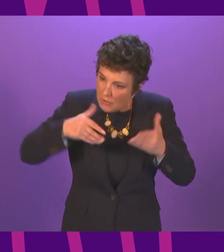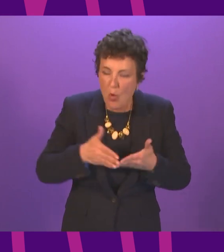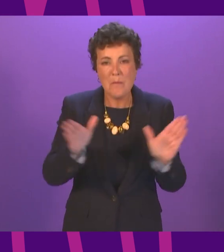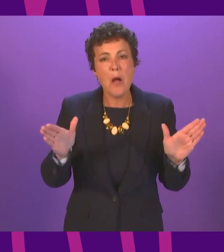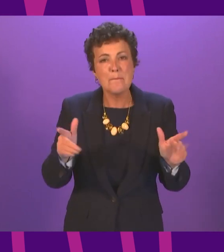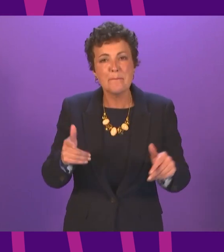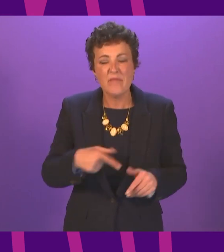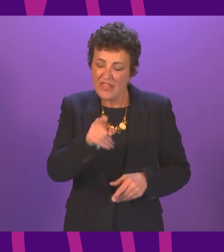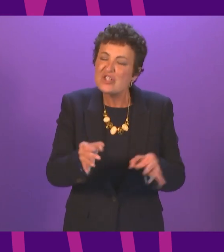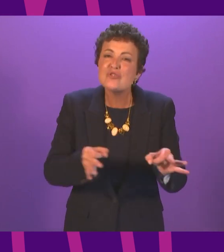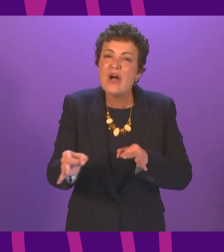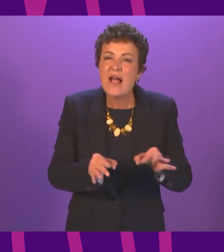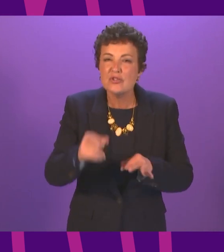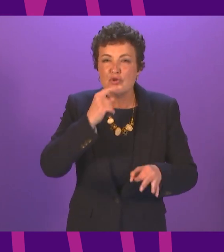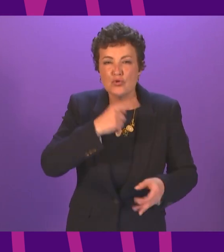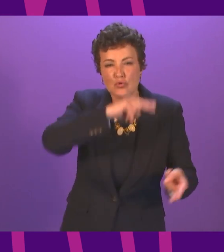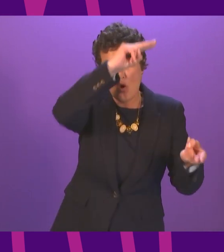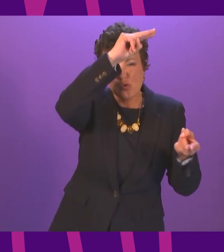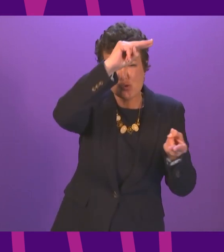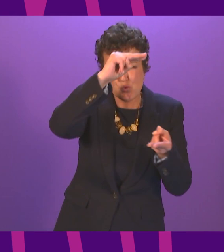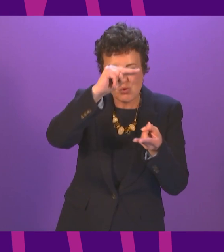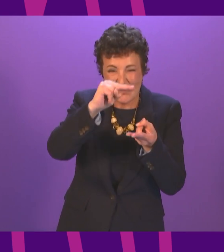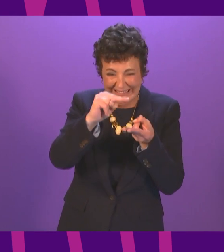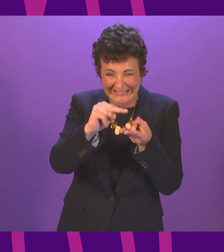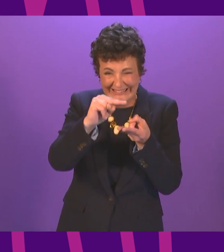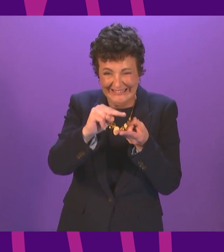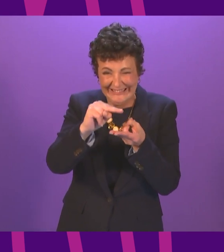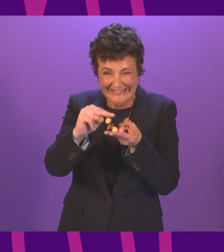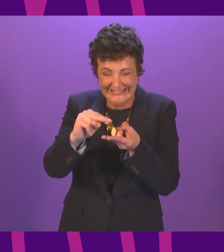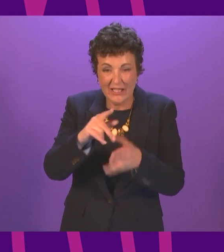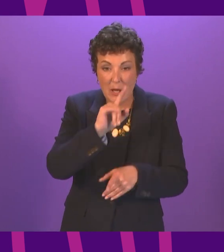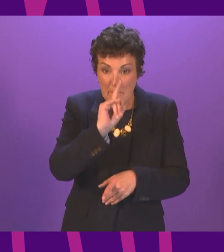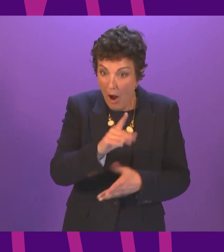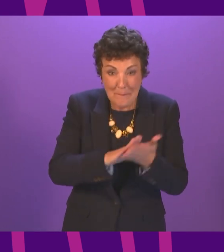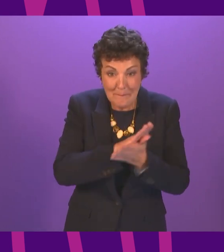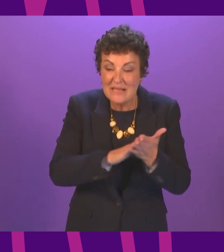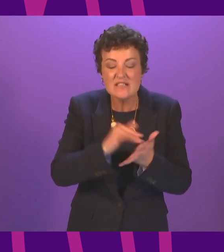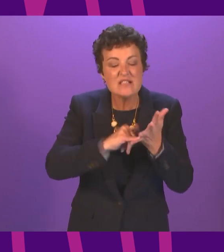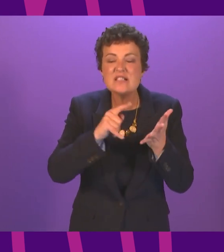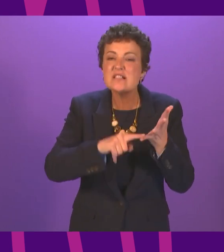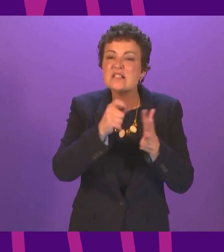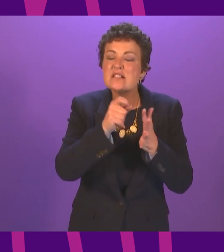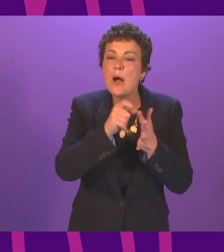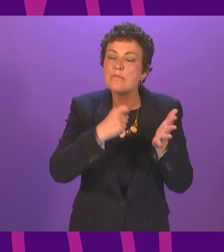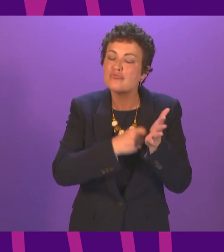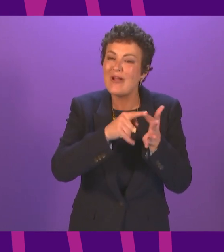strategy which allows a general relaxation of restrictions, but clamping down quickly in specific geographic locations